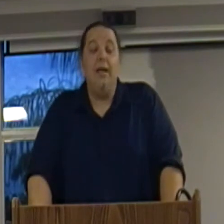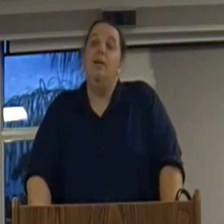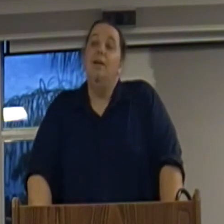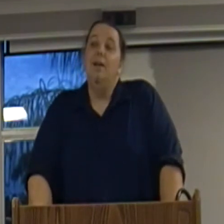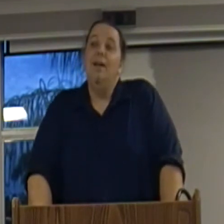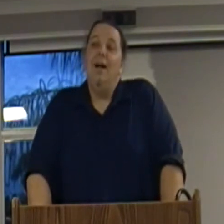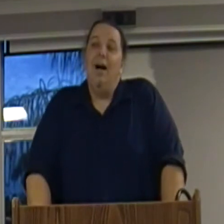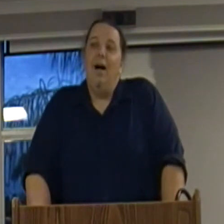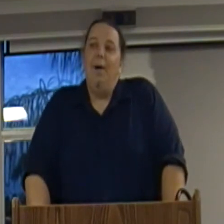Die.